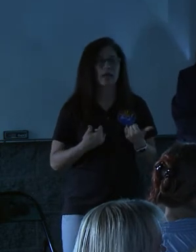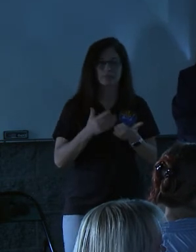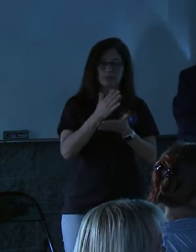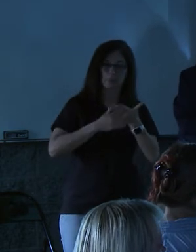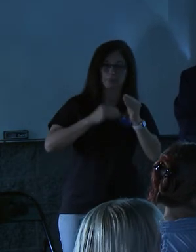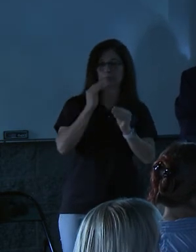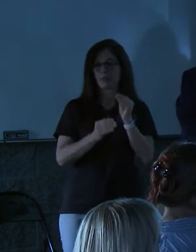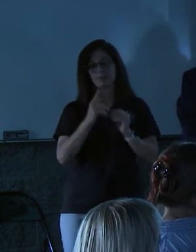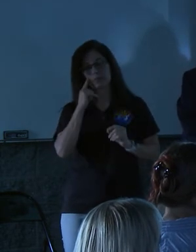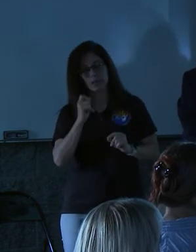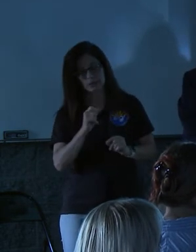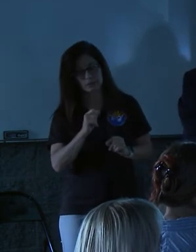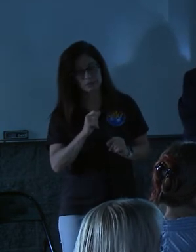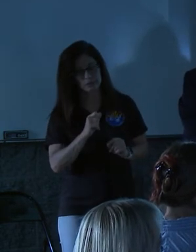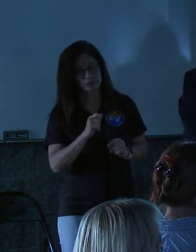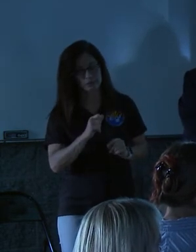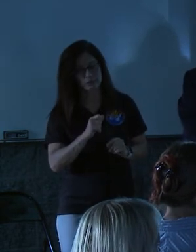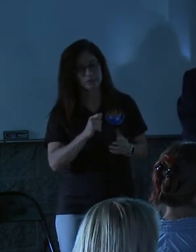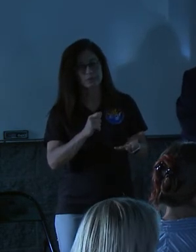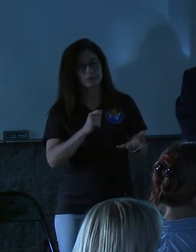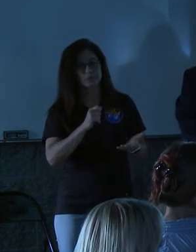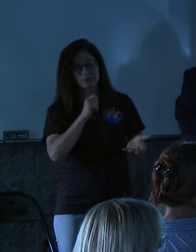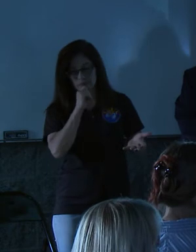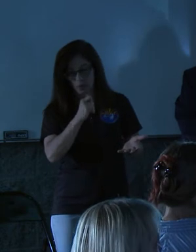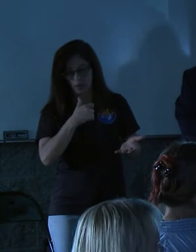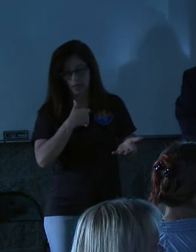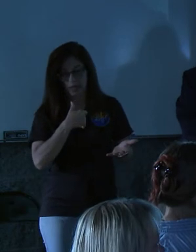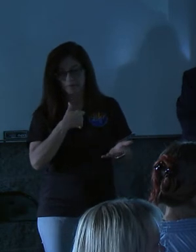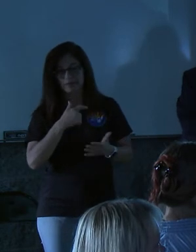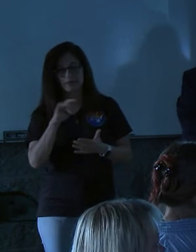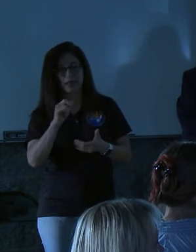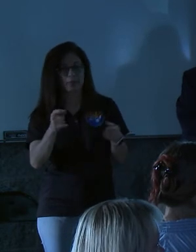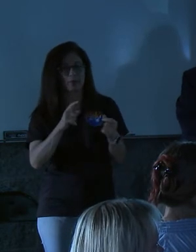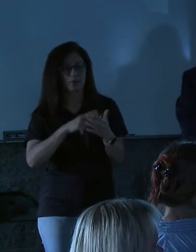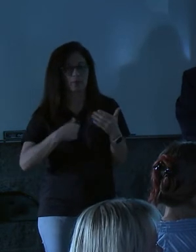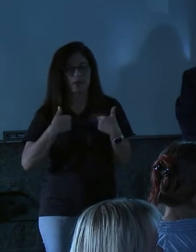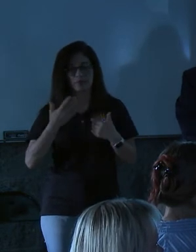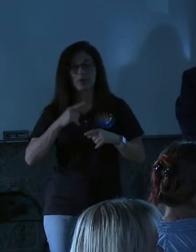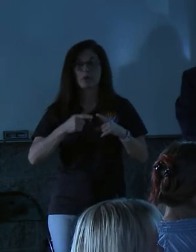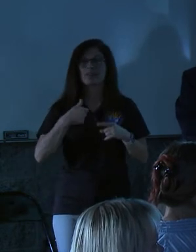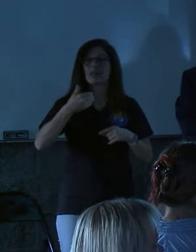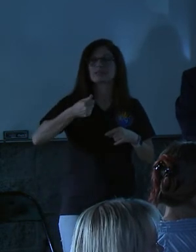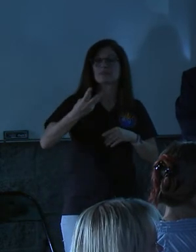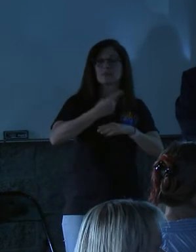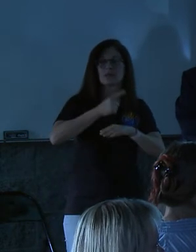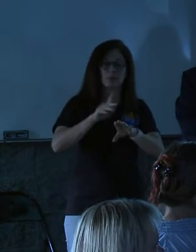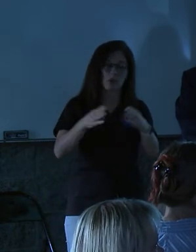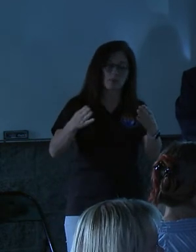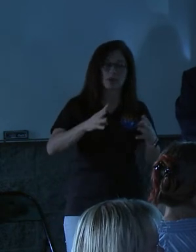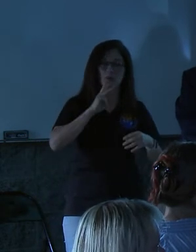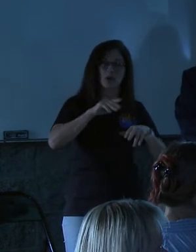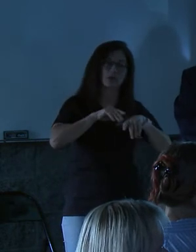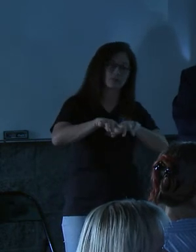because we don't have the armoring we had before. So in the next couple of days, we'll have it open and we'll be passing water, no